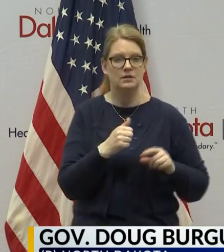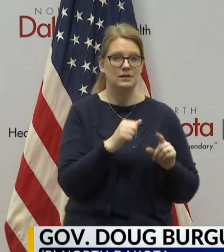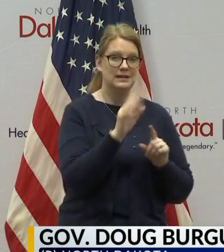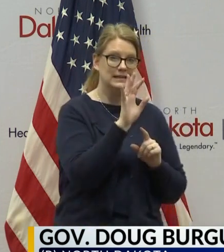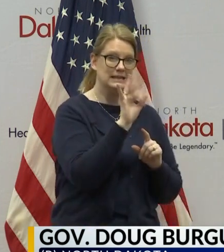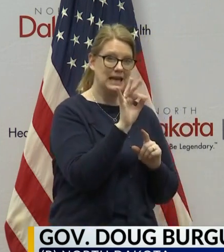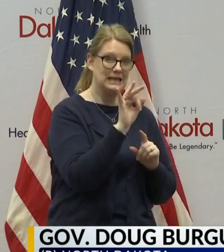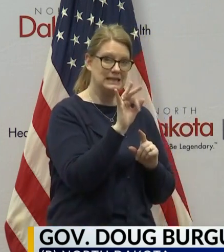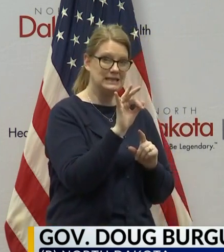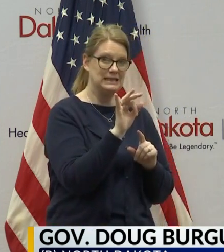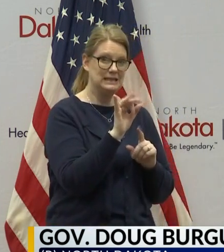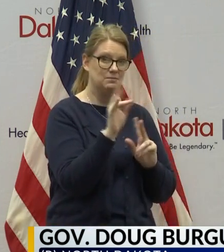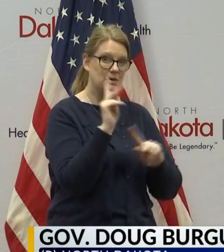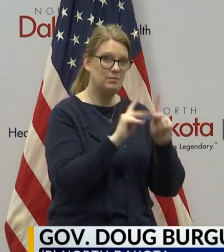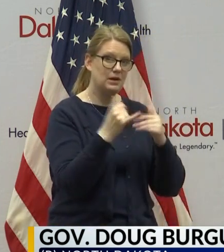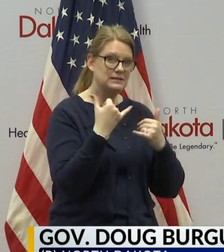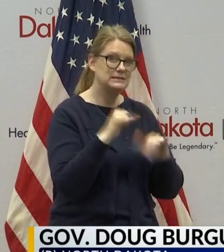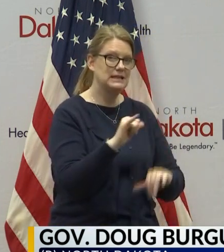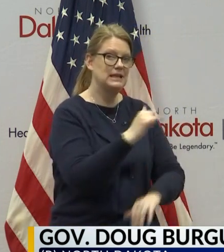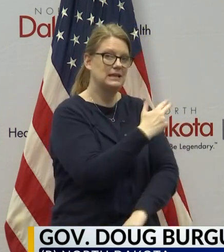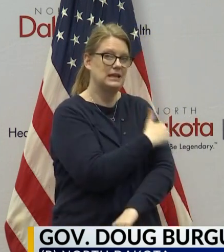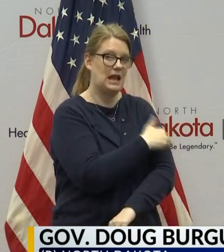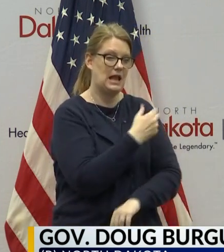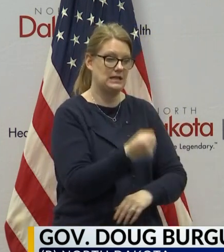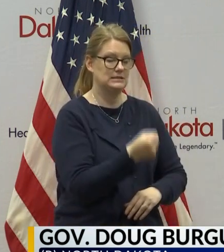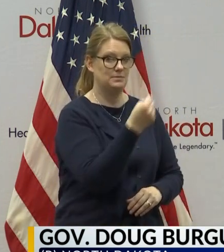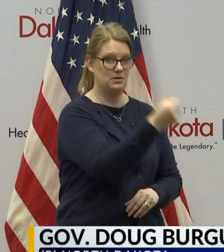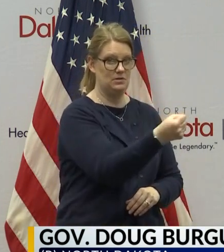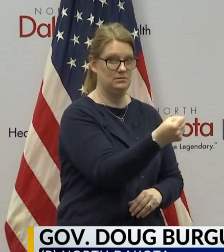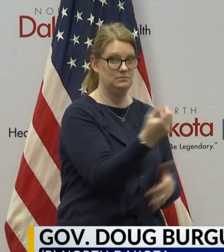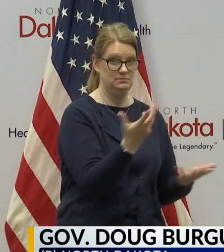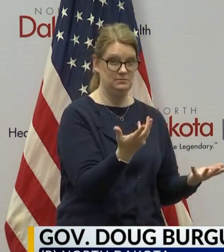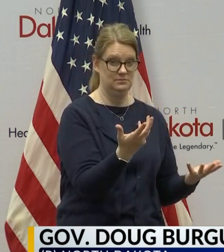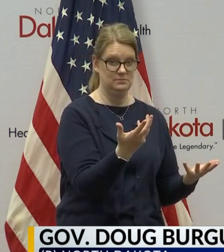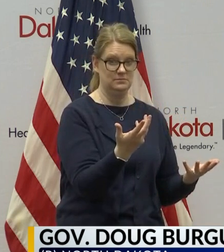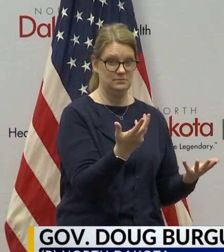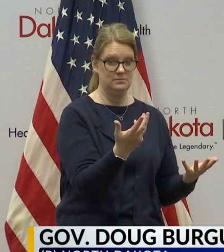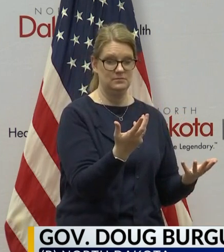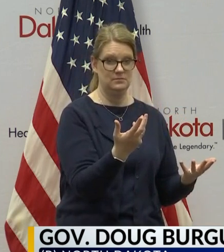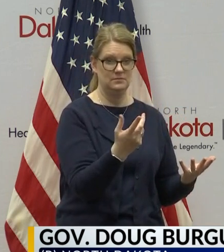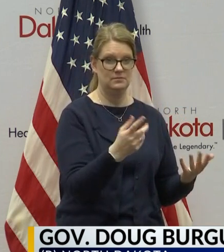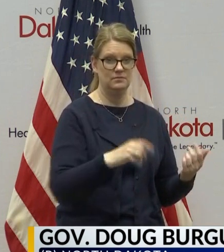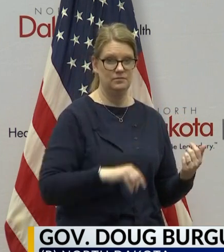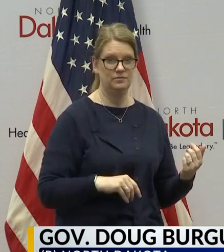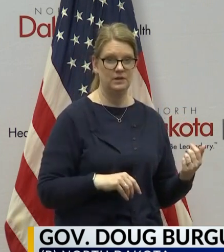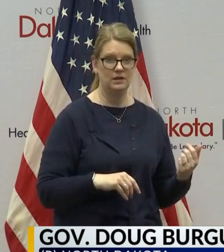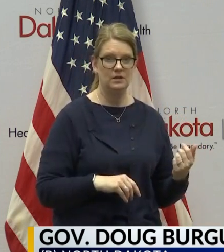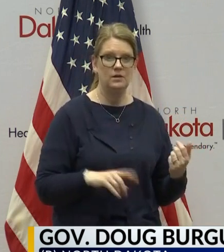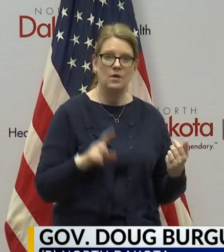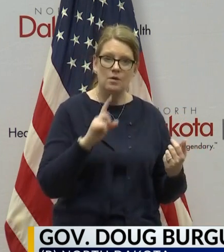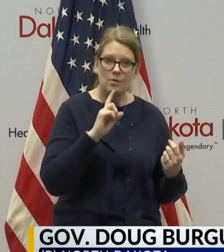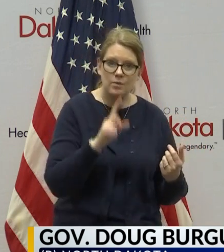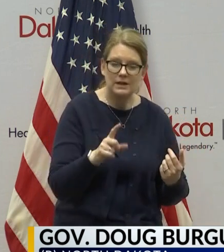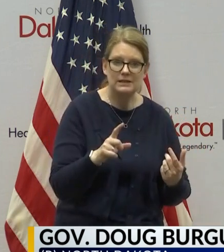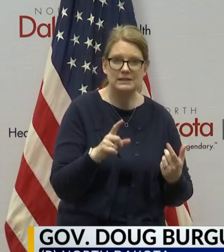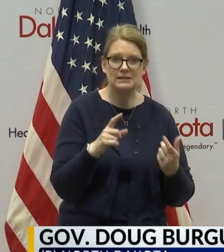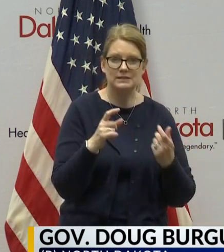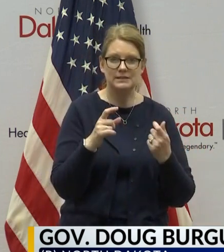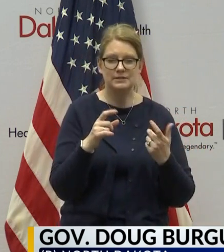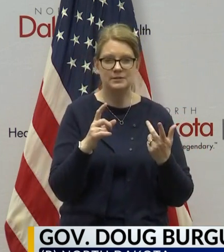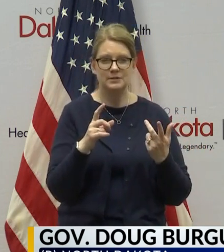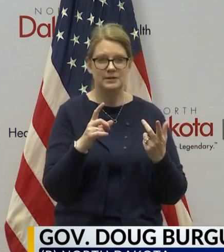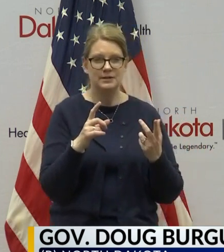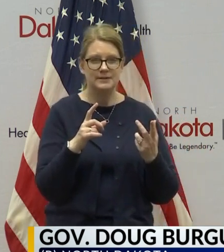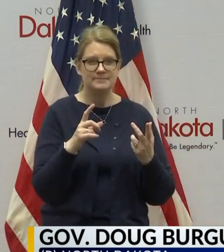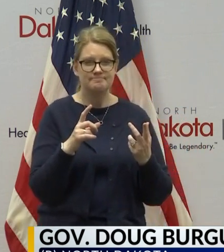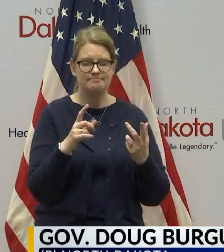still hospitalized today. And, you know, we're working to really nail down the exact numbers